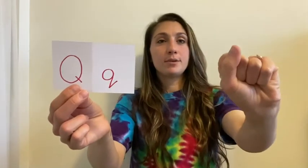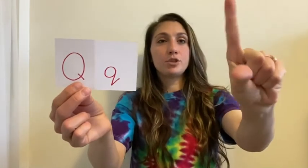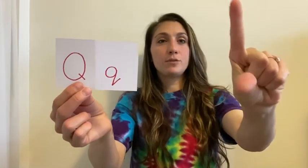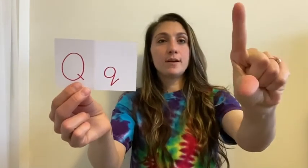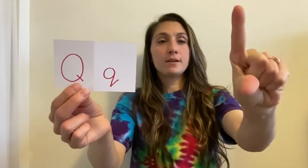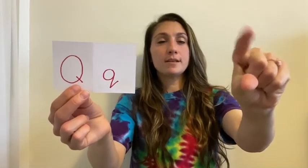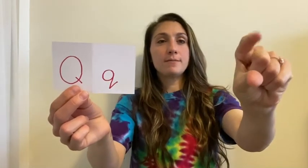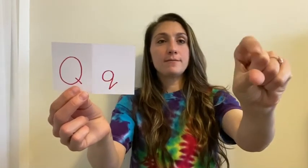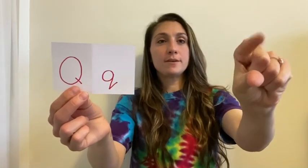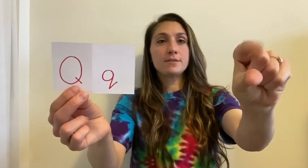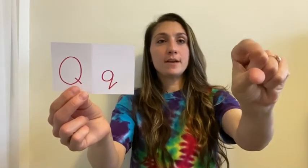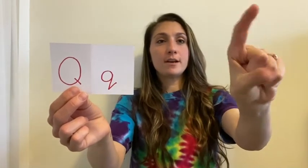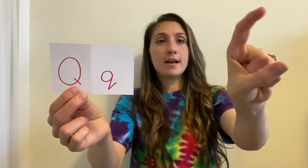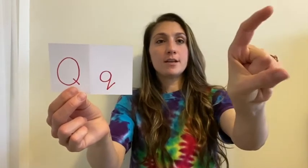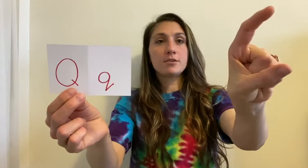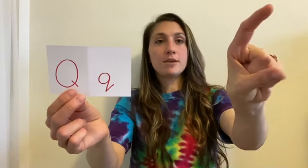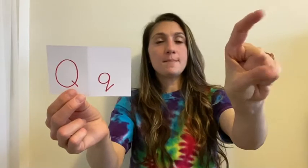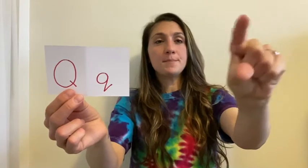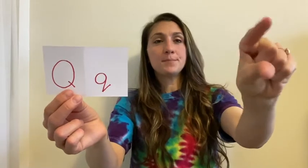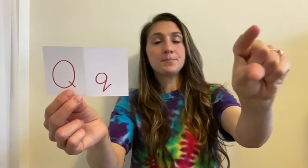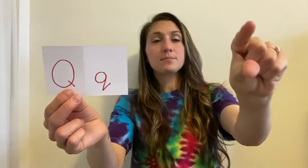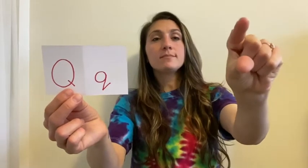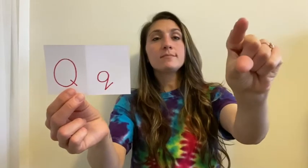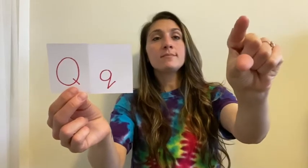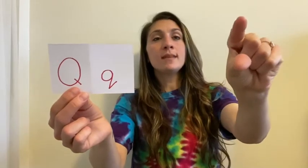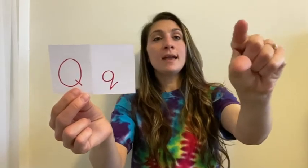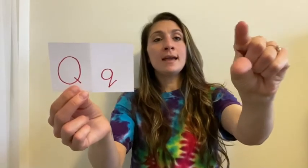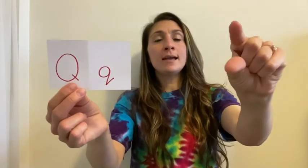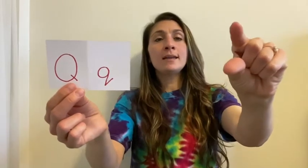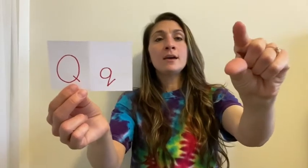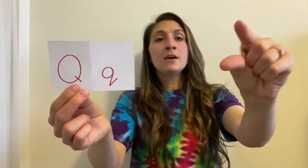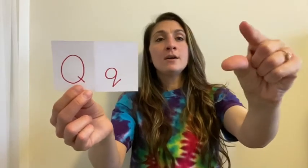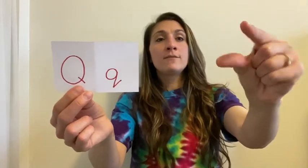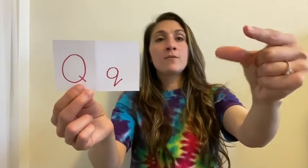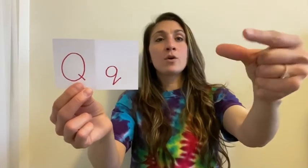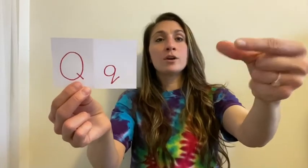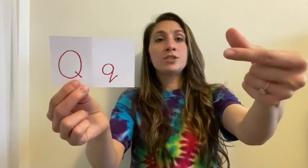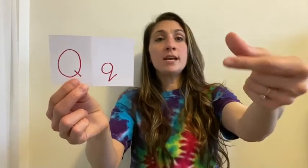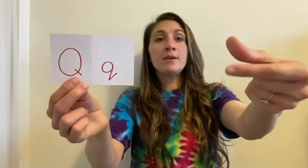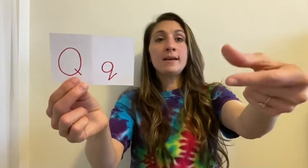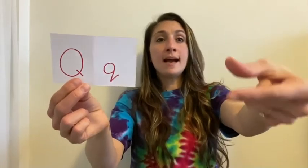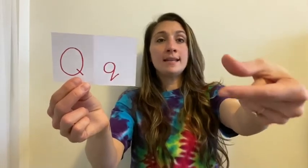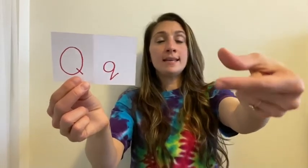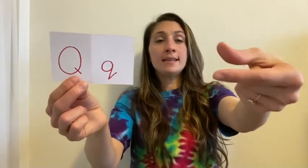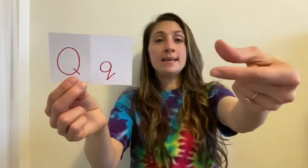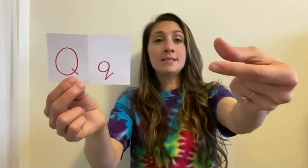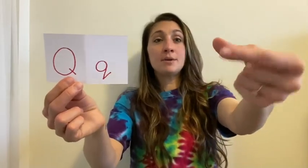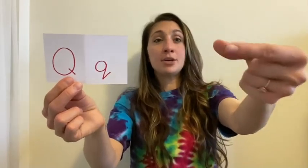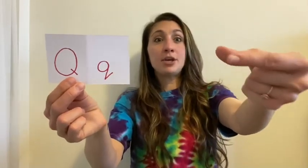two fingers up, the first finger and your thumb. And for G, we had it like this, but Q